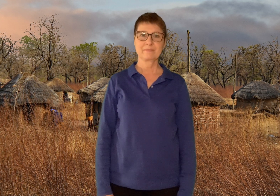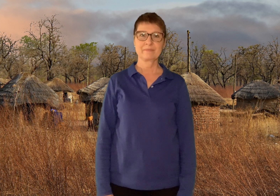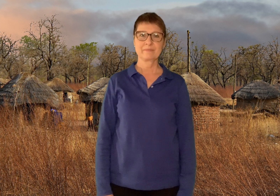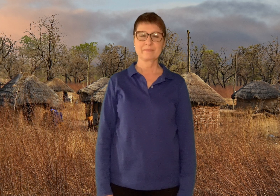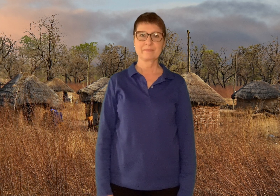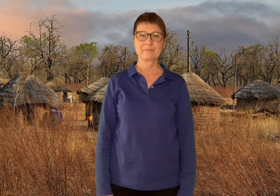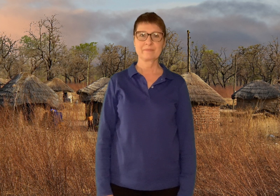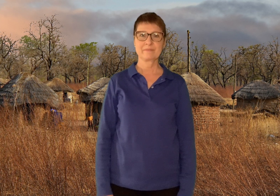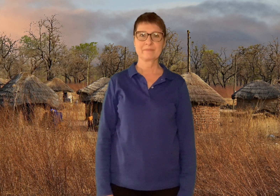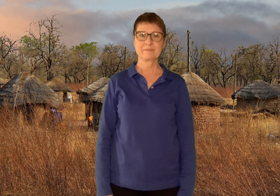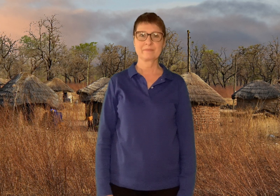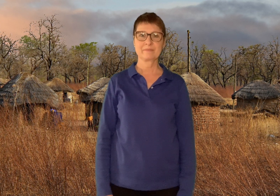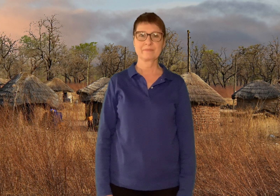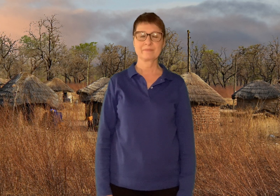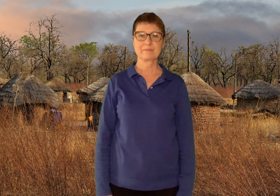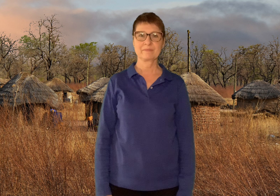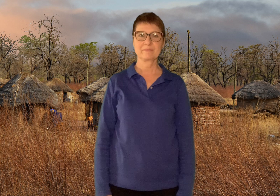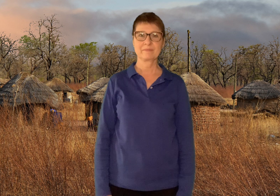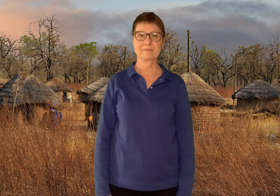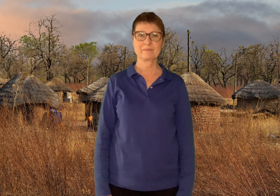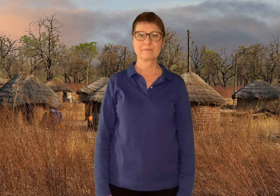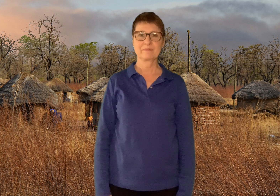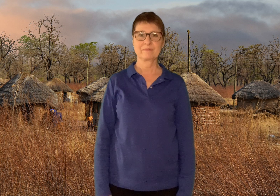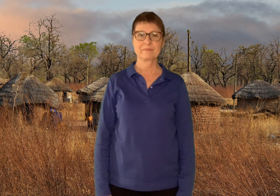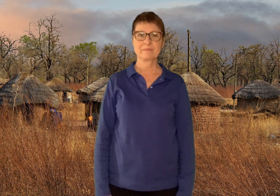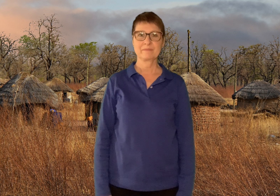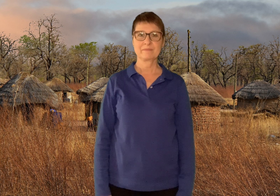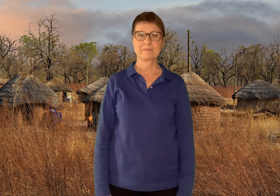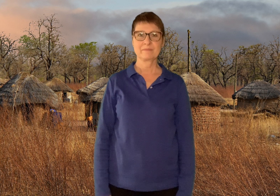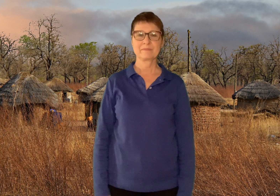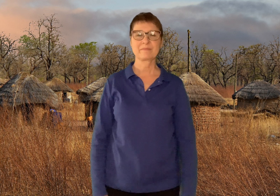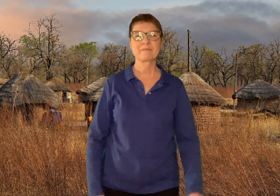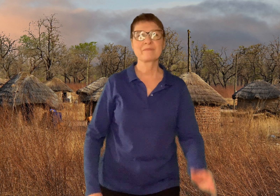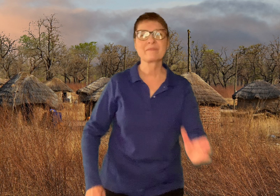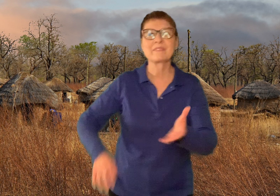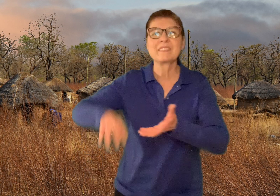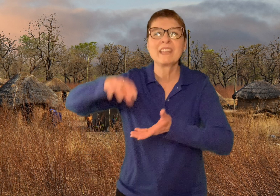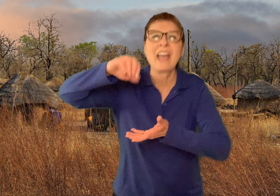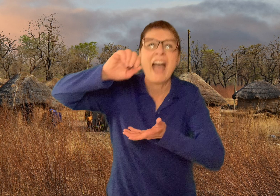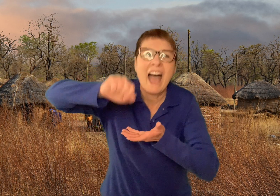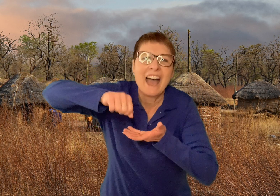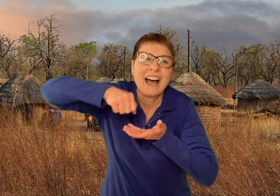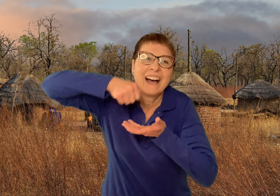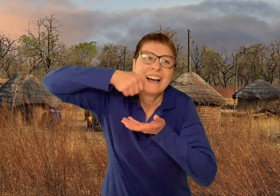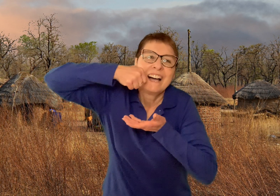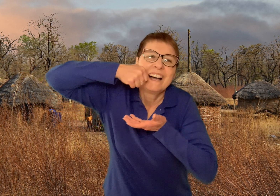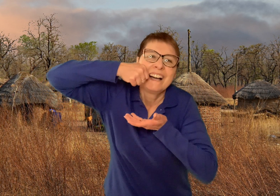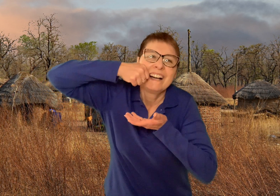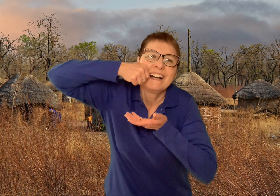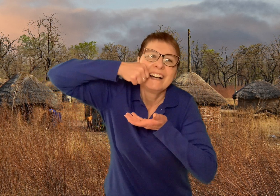and her offer of kindness. And, action. Freeze. Freeze.